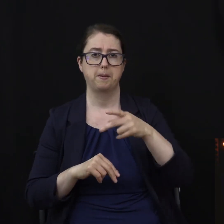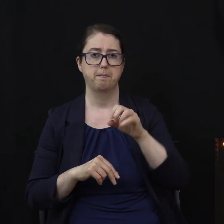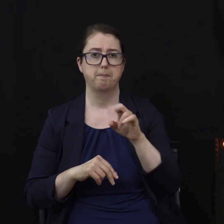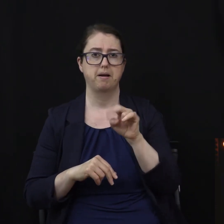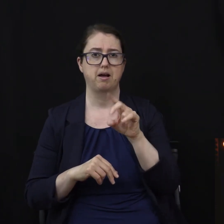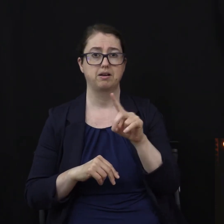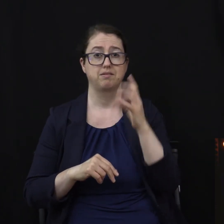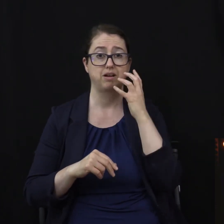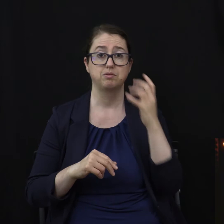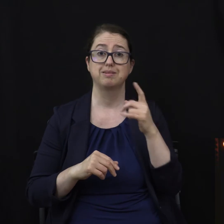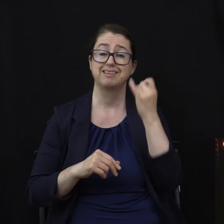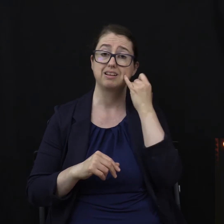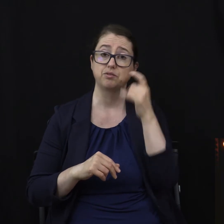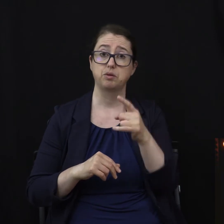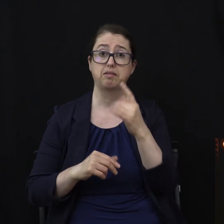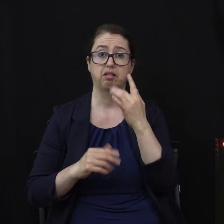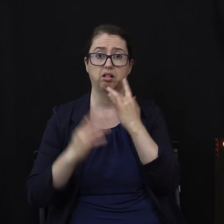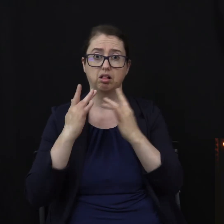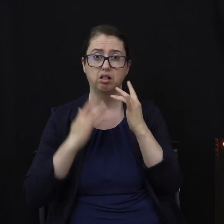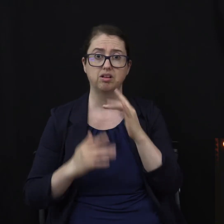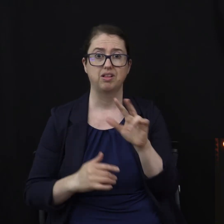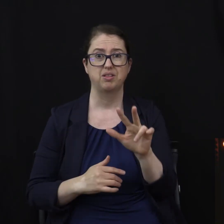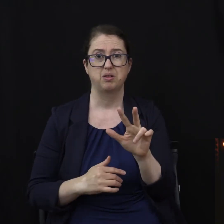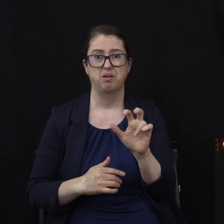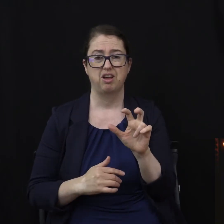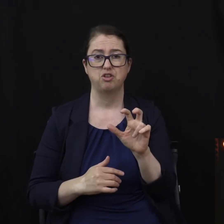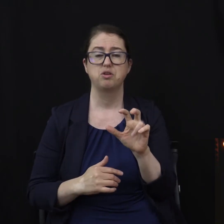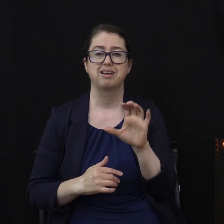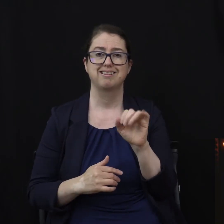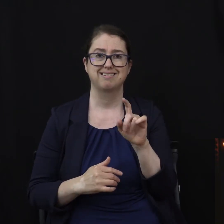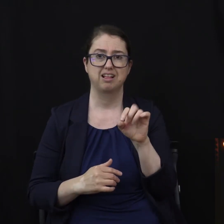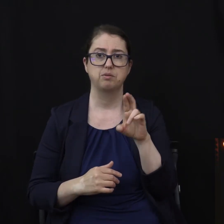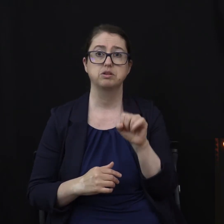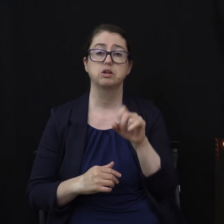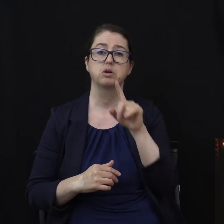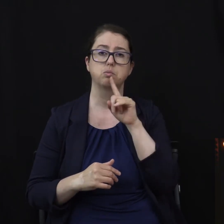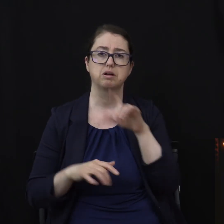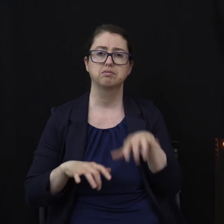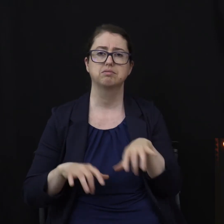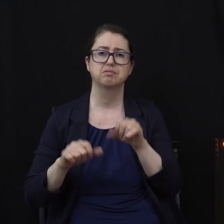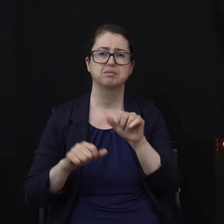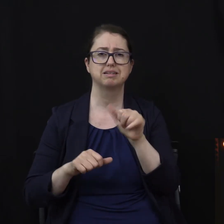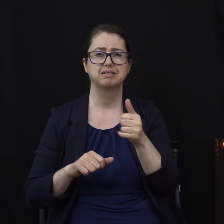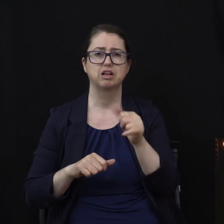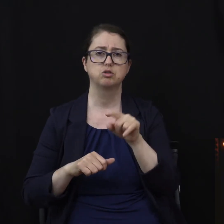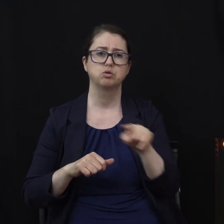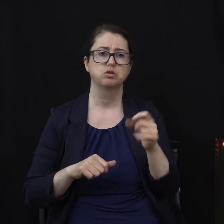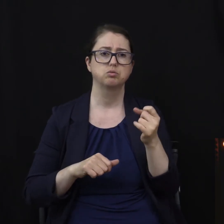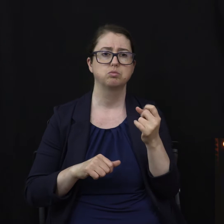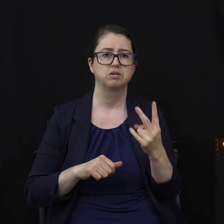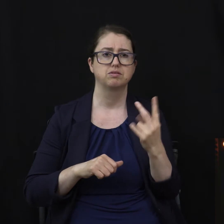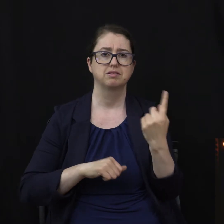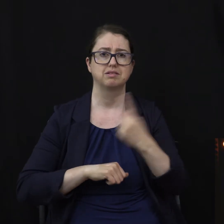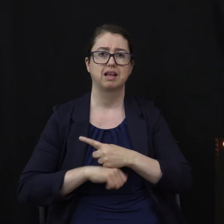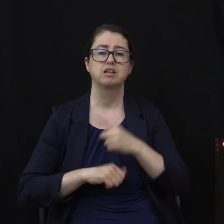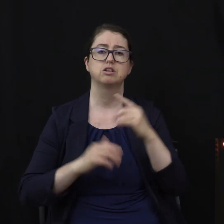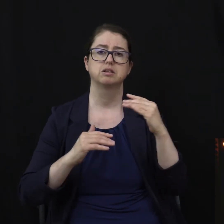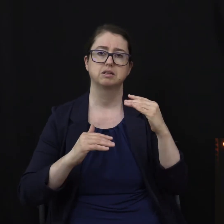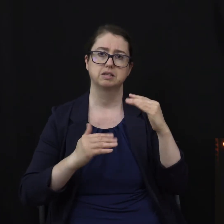deficit of 300 calories a day, it will take you 10 to 12 days to lose a pound of fat. Now, think